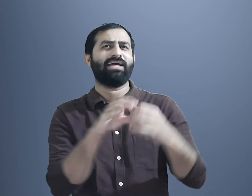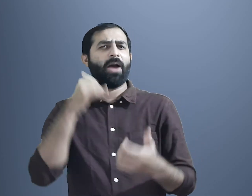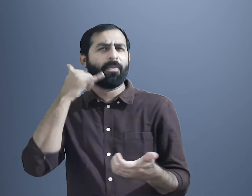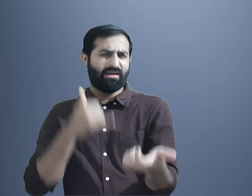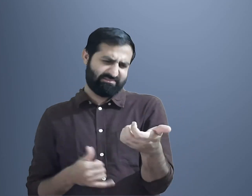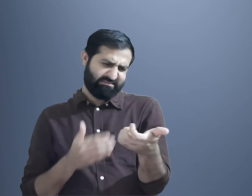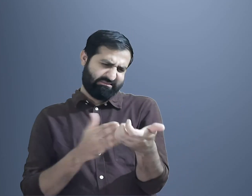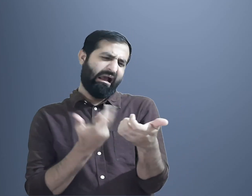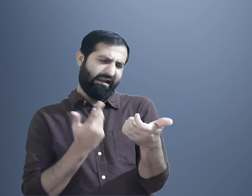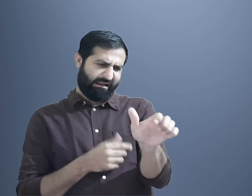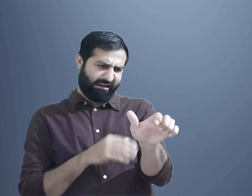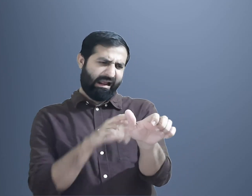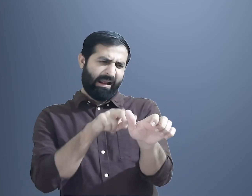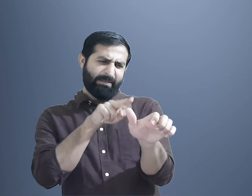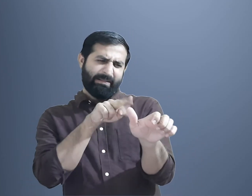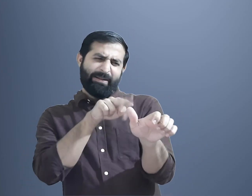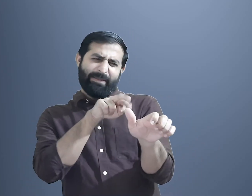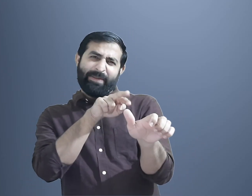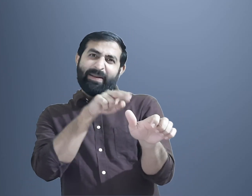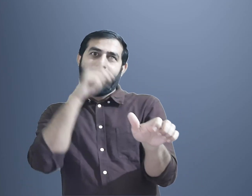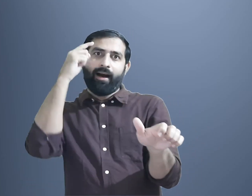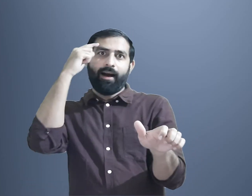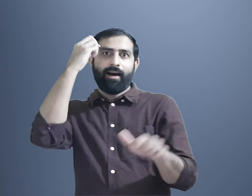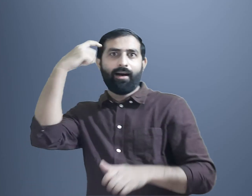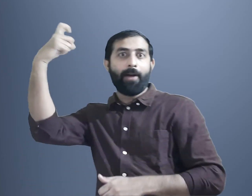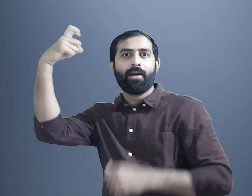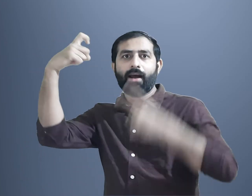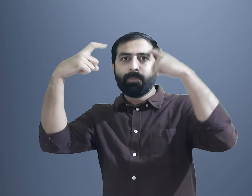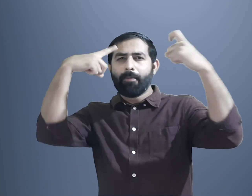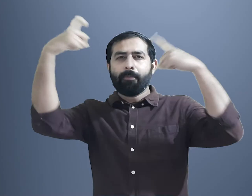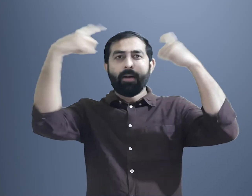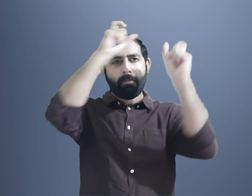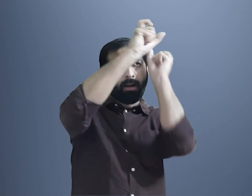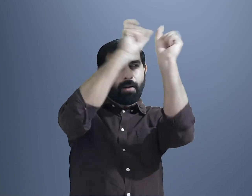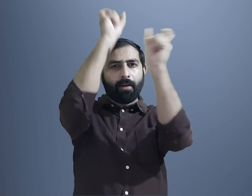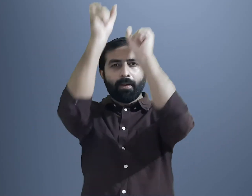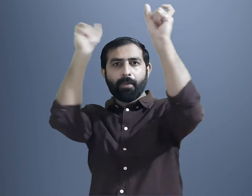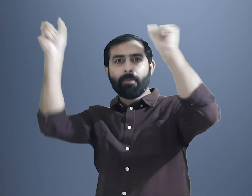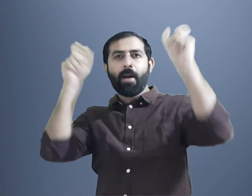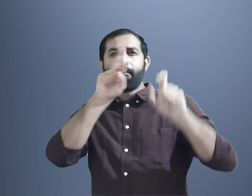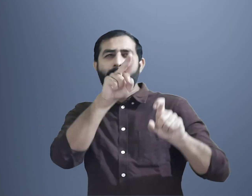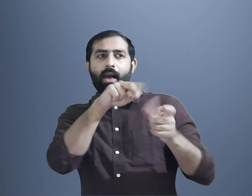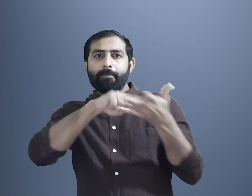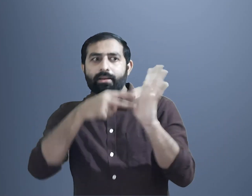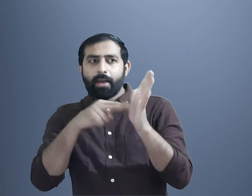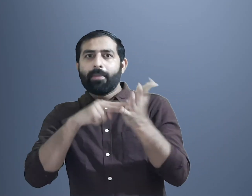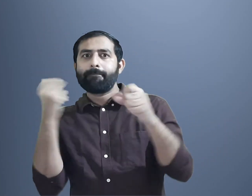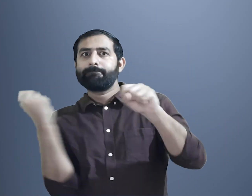If we see mobile phone, then the particular systematized word automatically start mapping in our mind. Likewise,